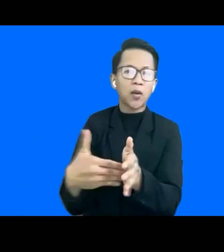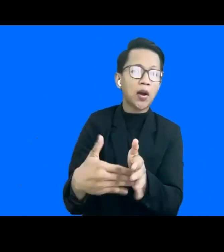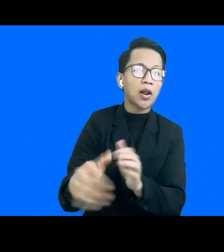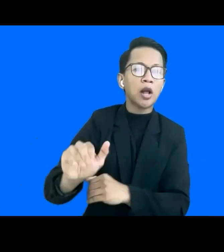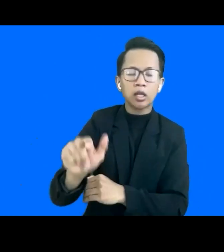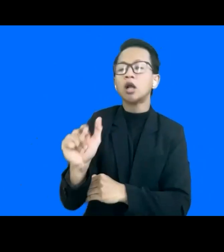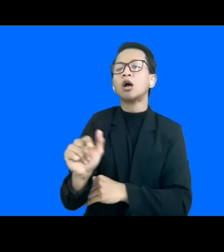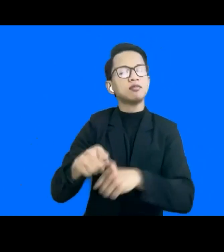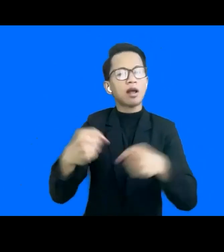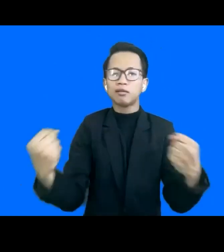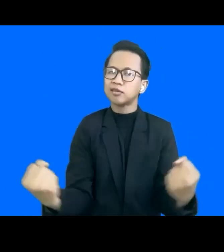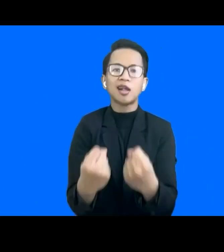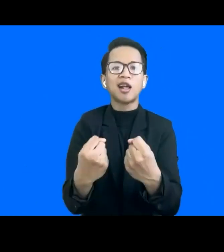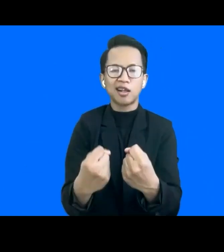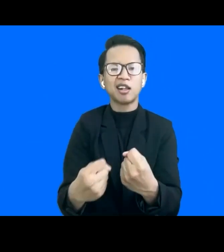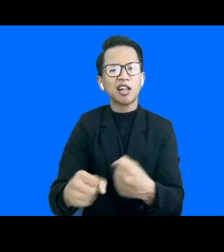challenges I've come across.